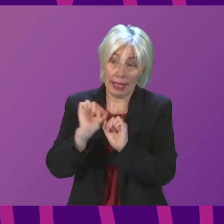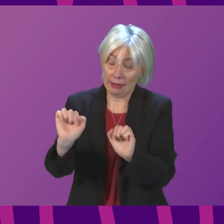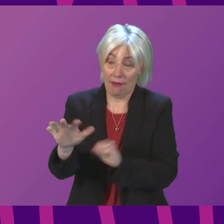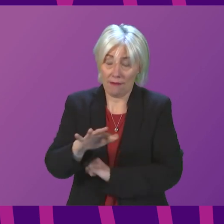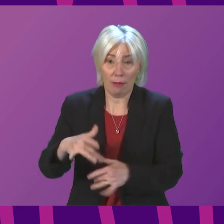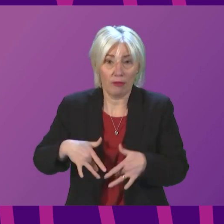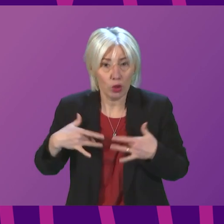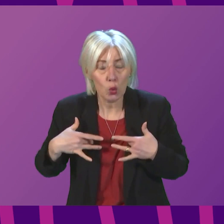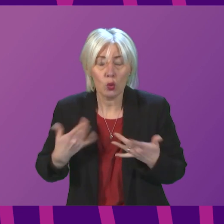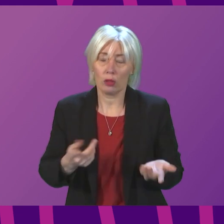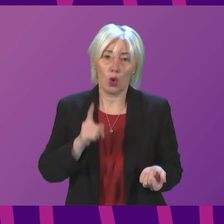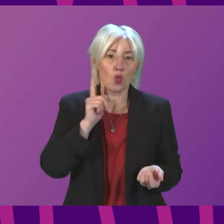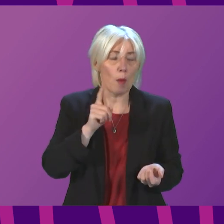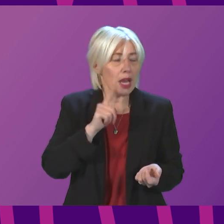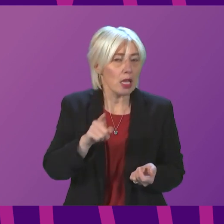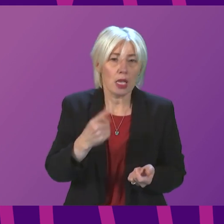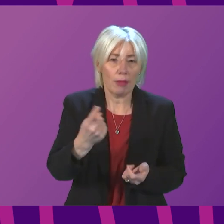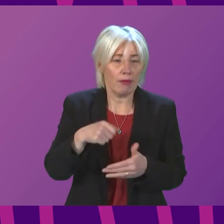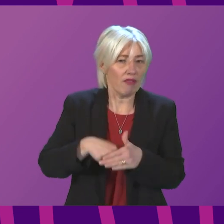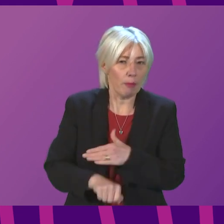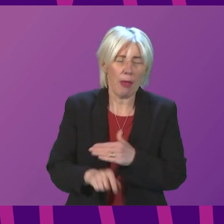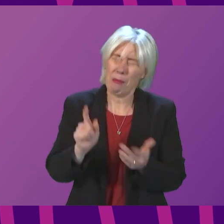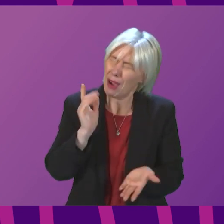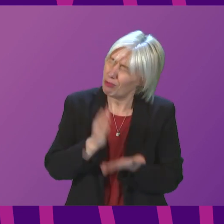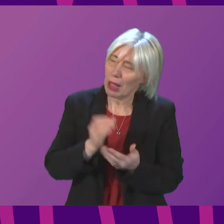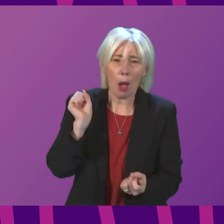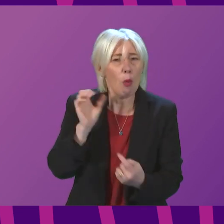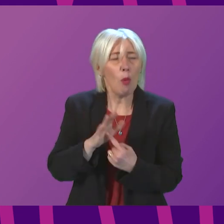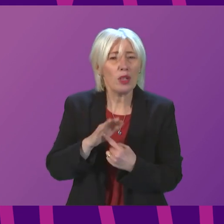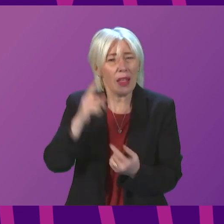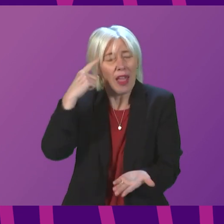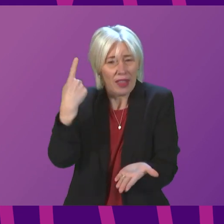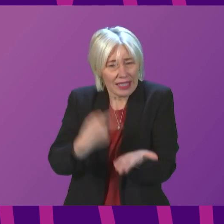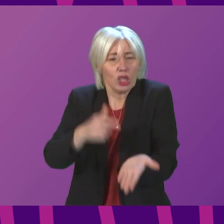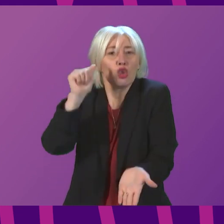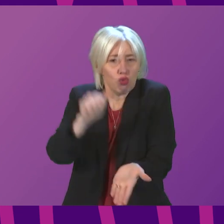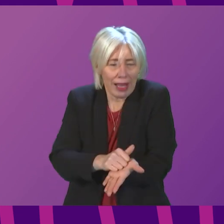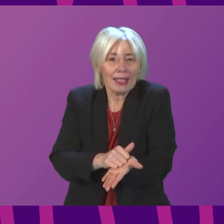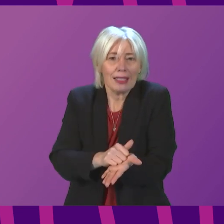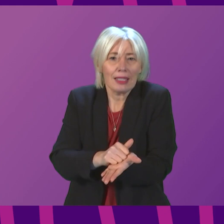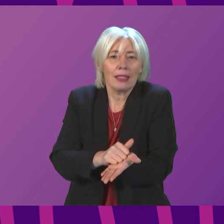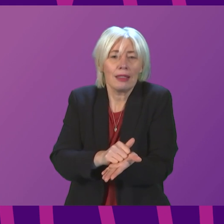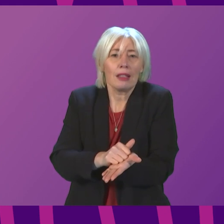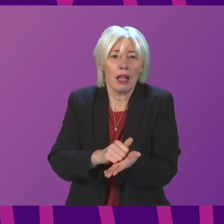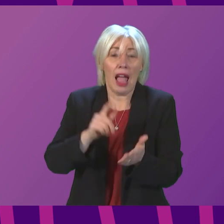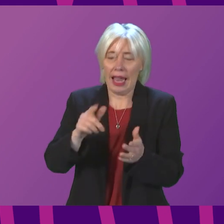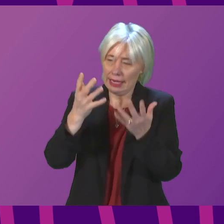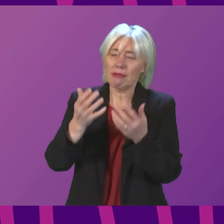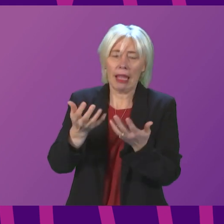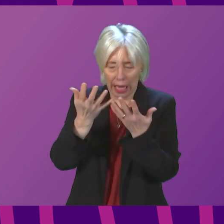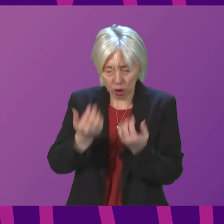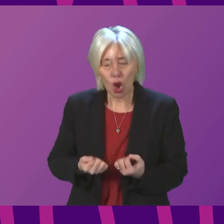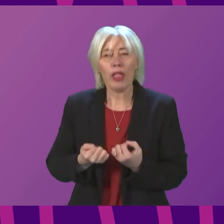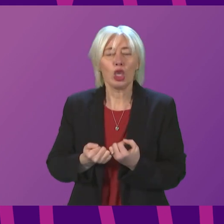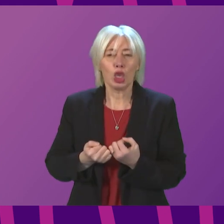and women giving birth. But it is so important that we get these decisions right. And I absolutely acknowledge that in getting